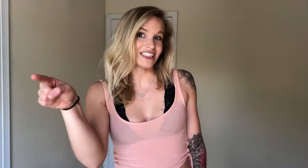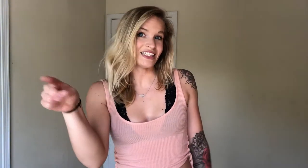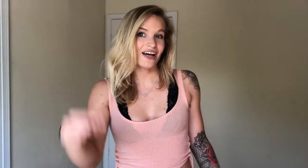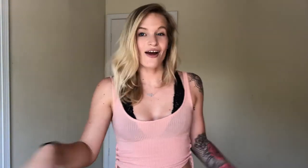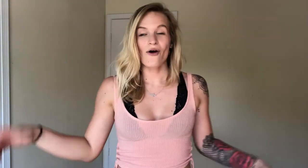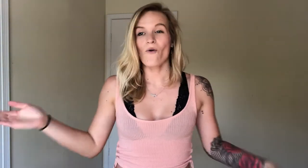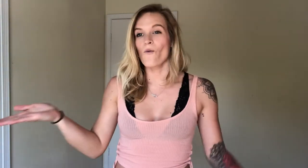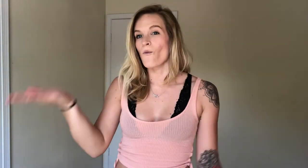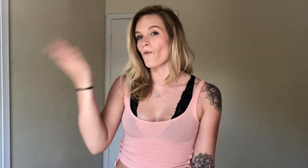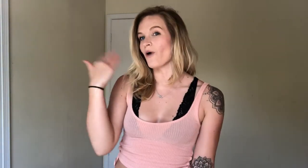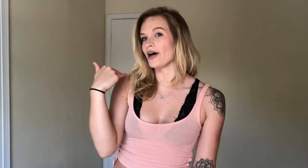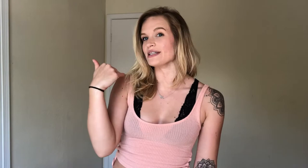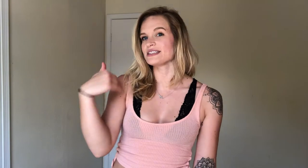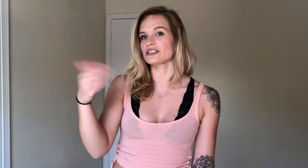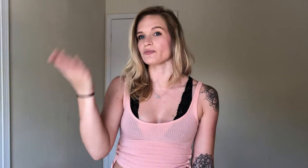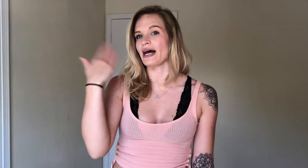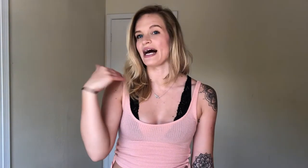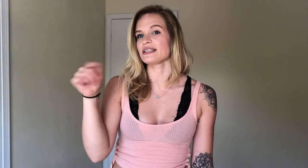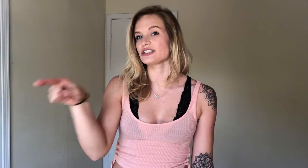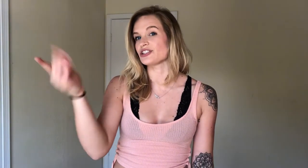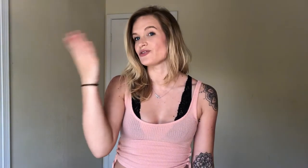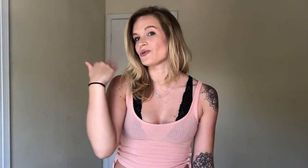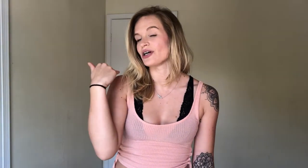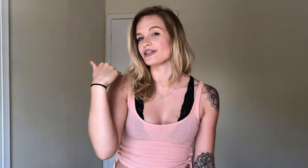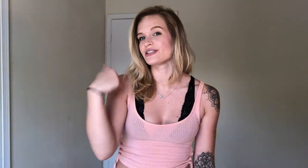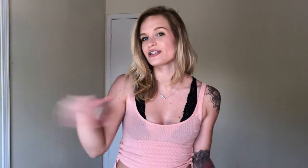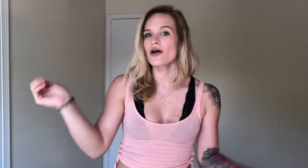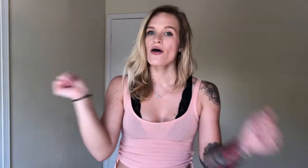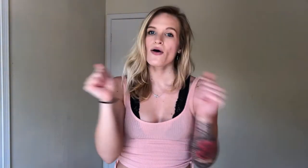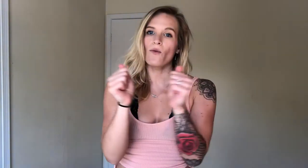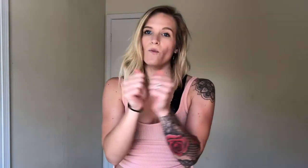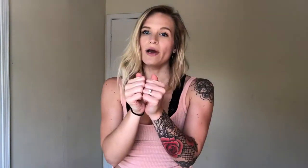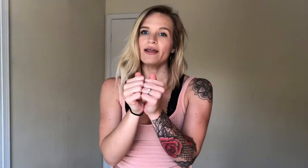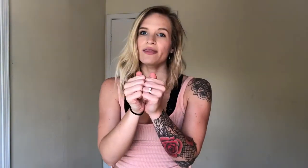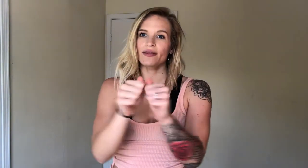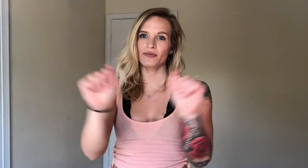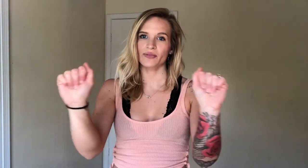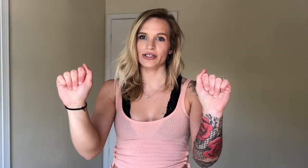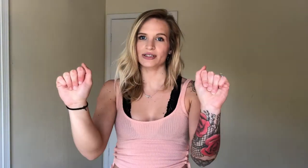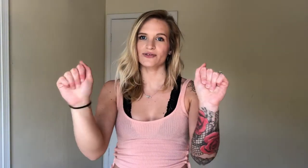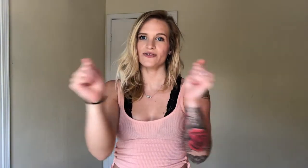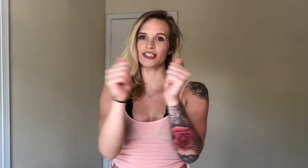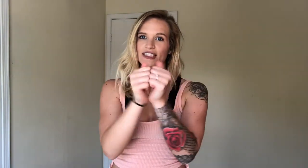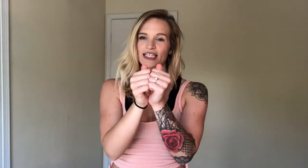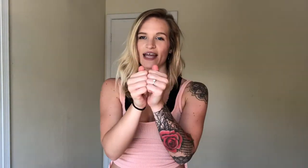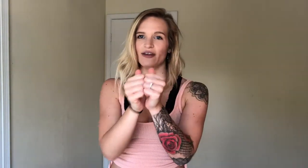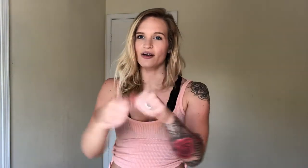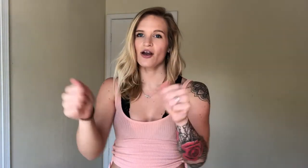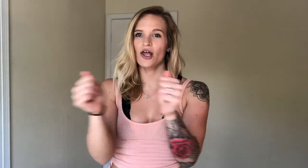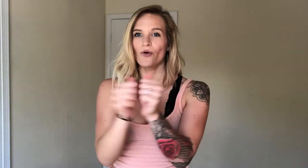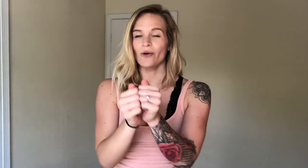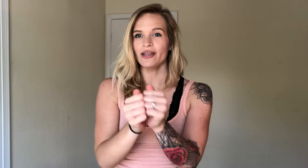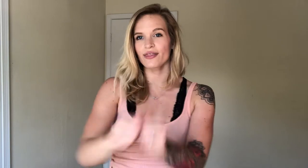was, so past, she was with. Put your two fists together. With